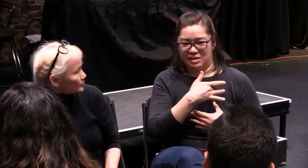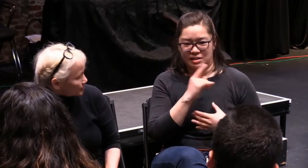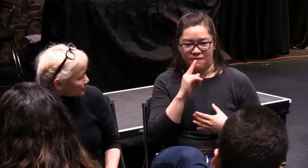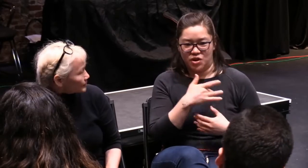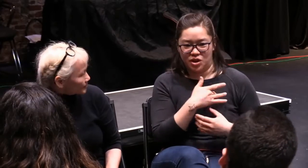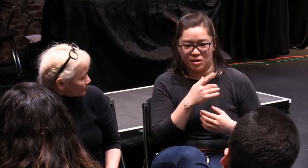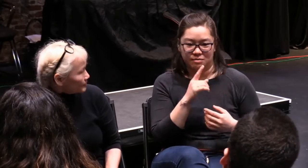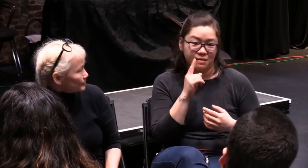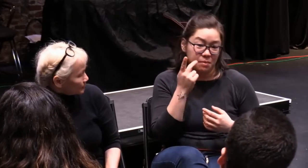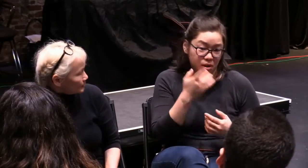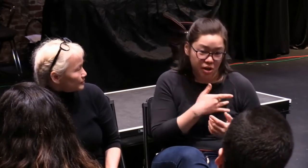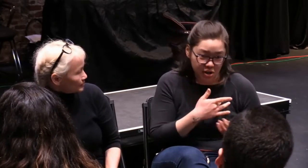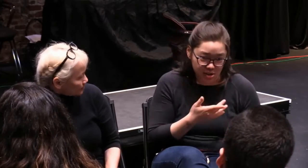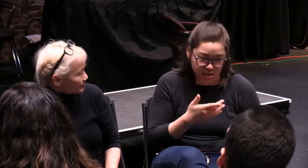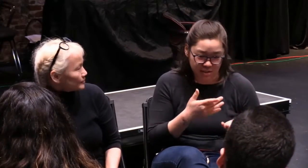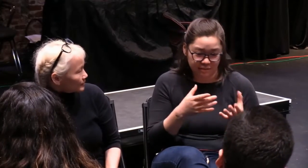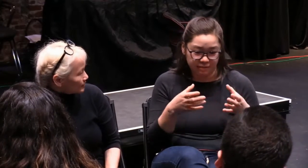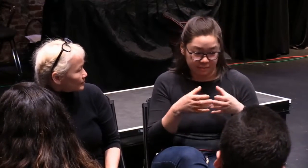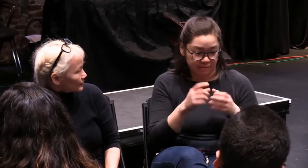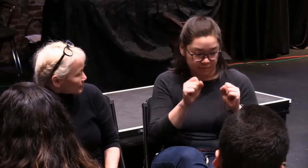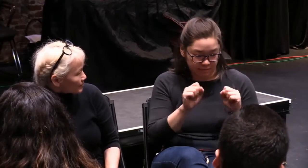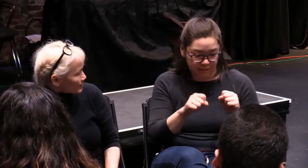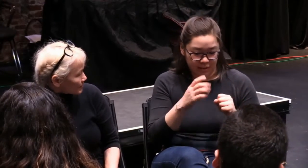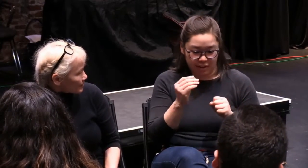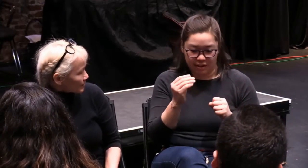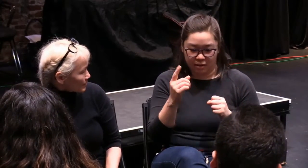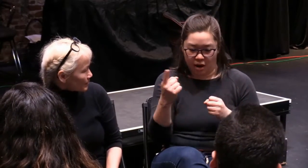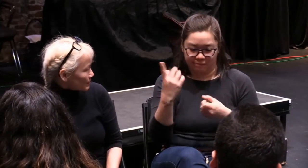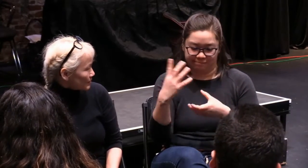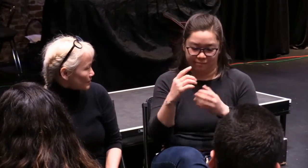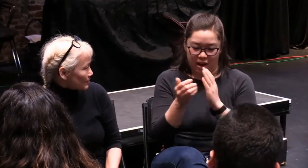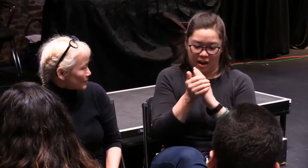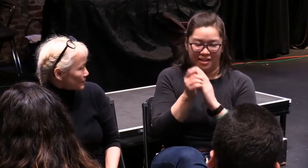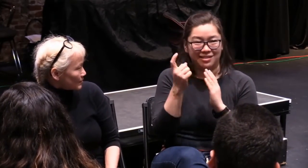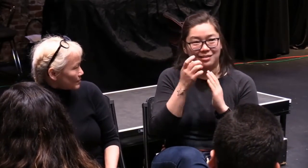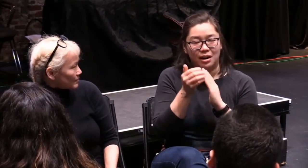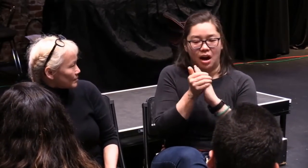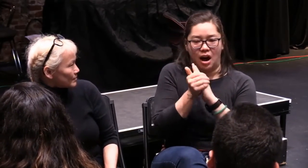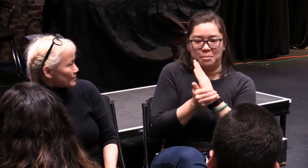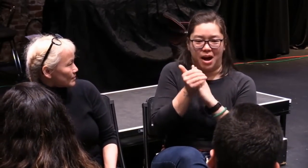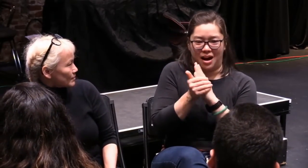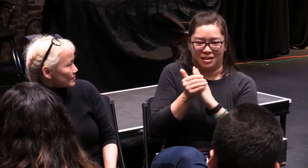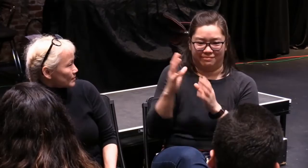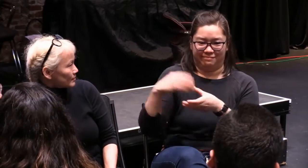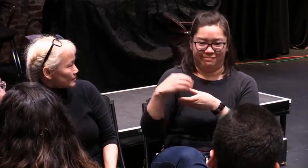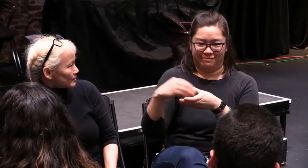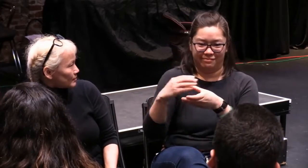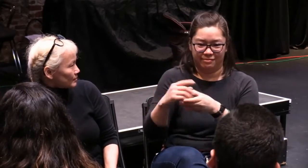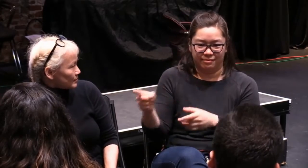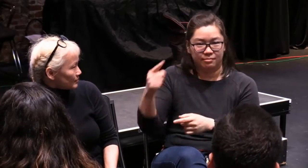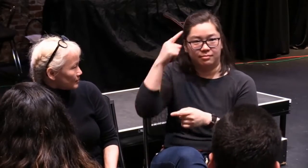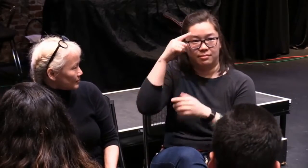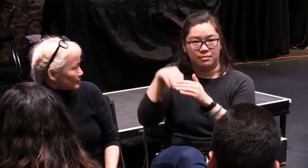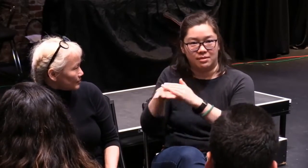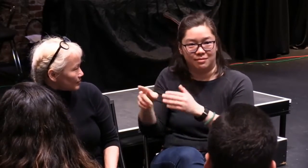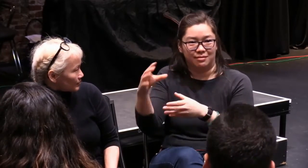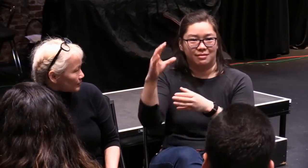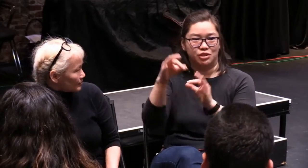So when we think about the notion of, you know, Deaf heart or Deaf-centric empathy, it's an automatic